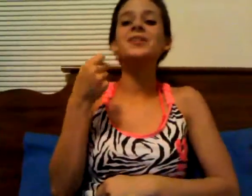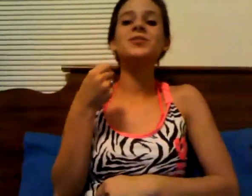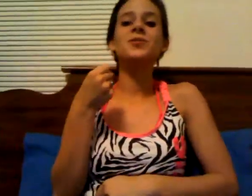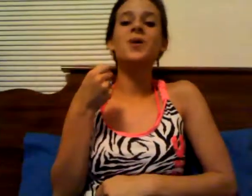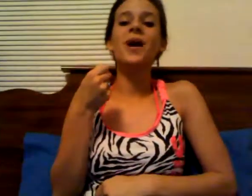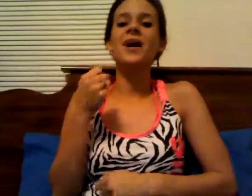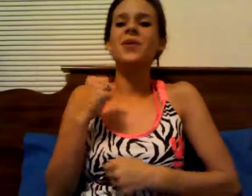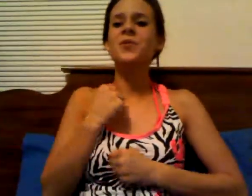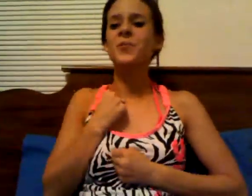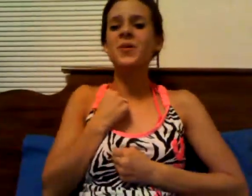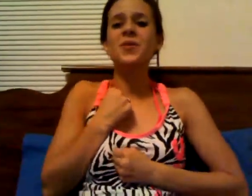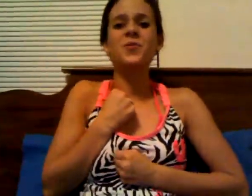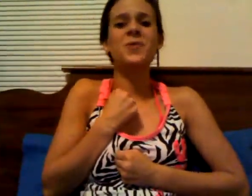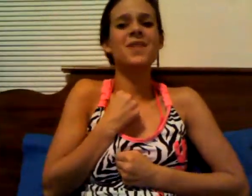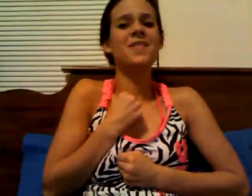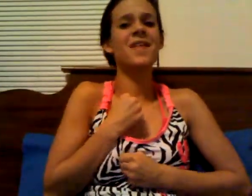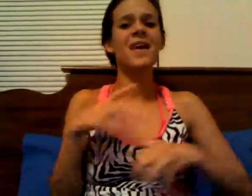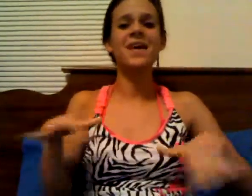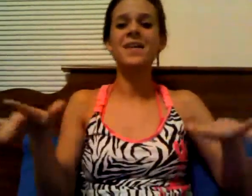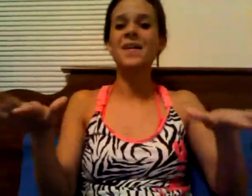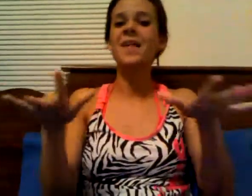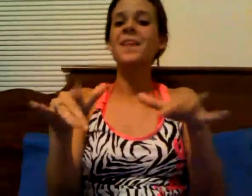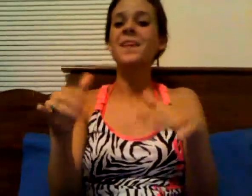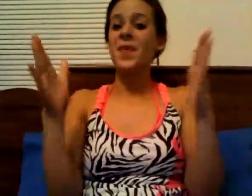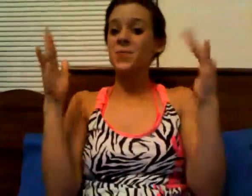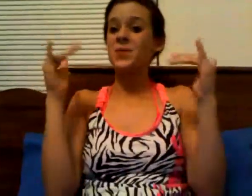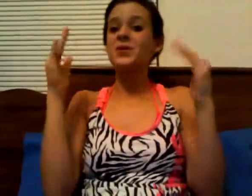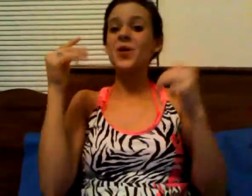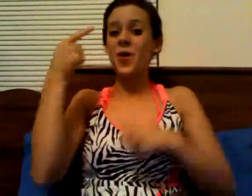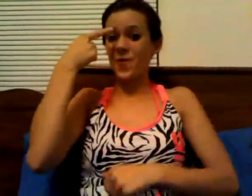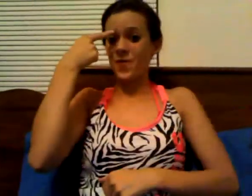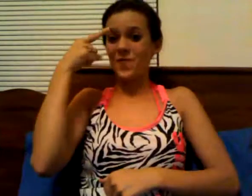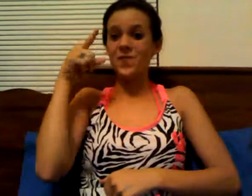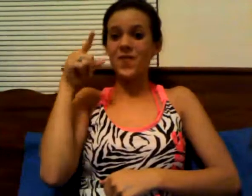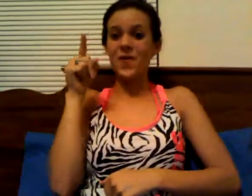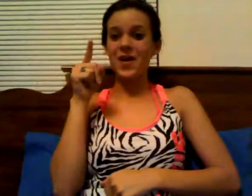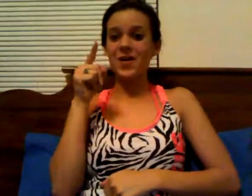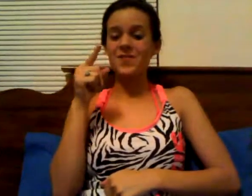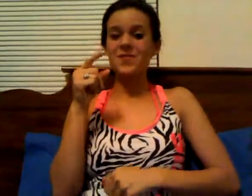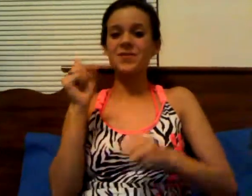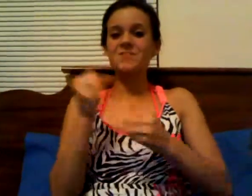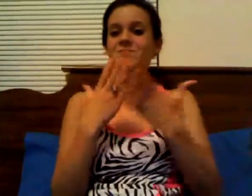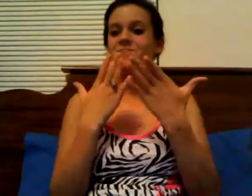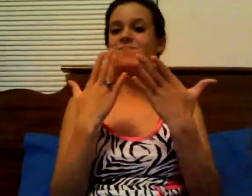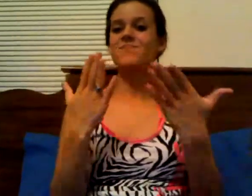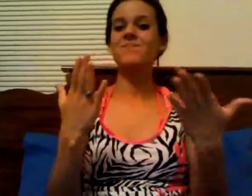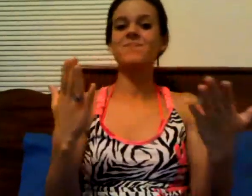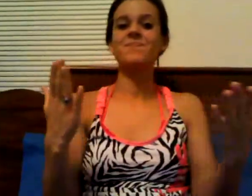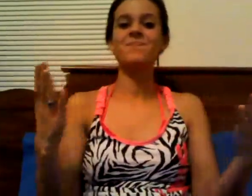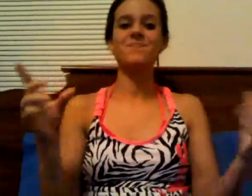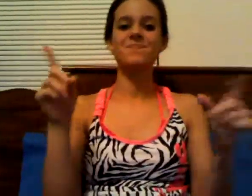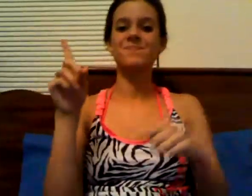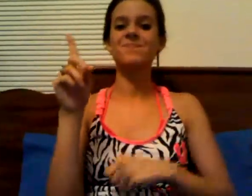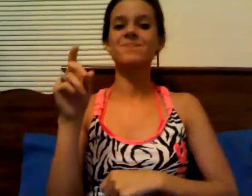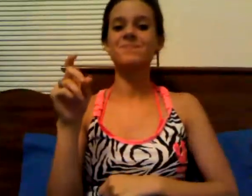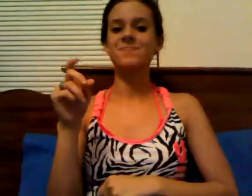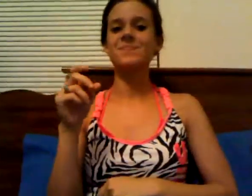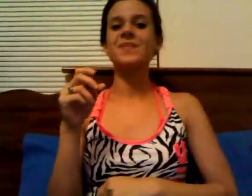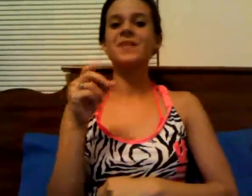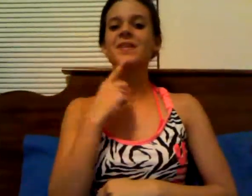this dry and weary land There is hope for every man There is love that